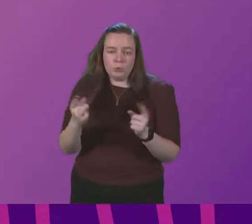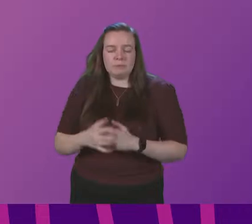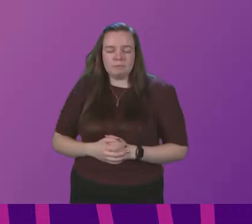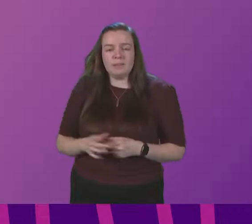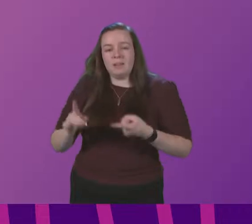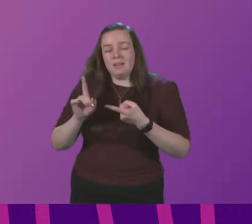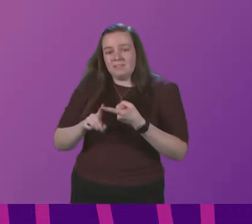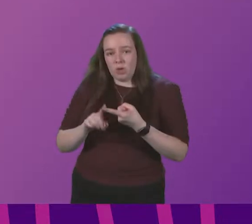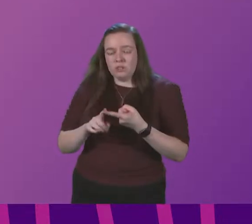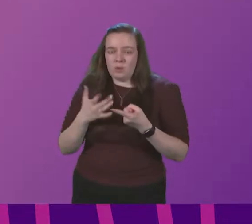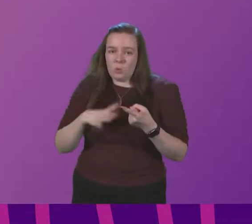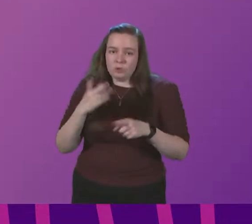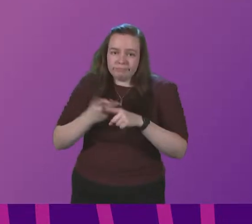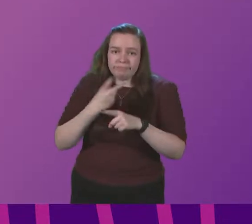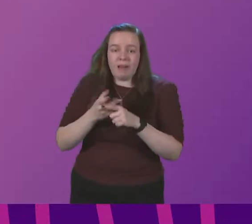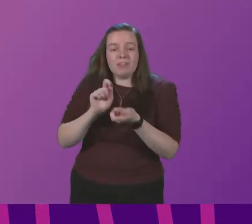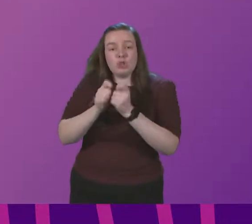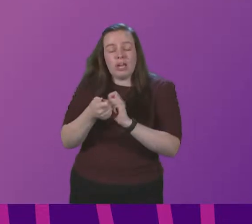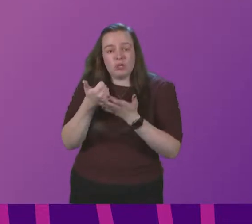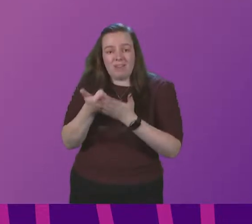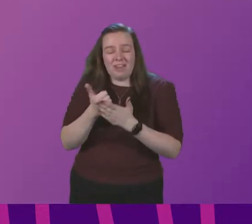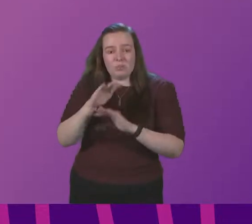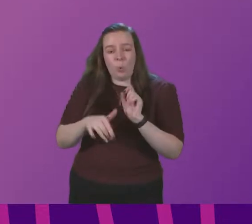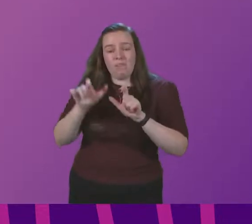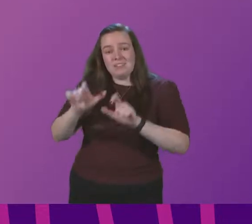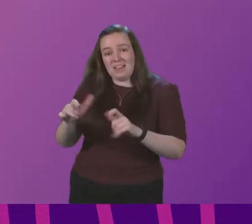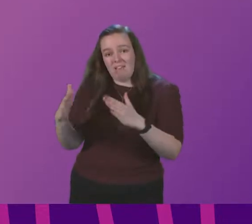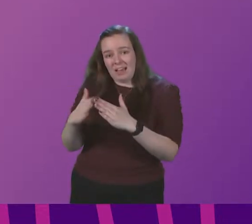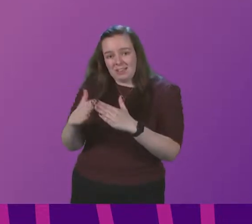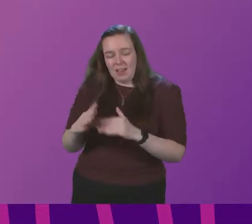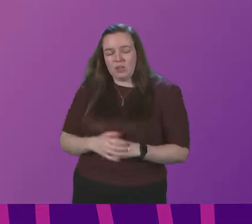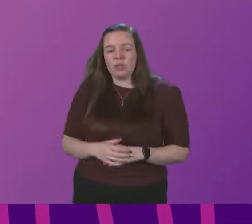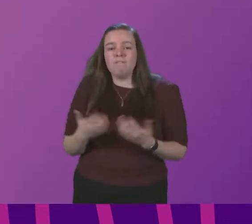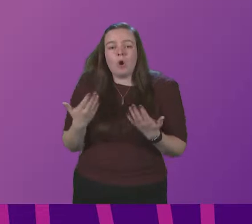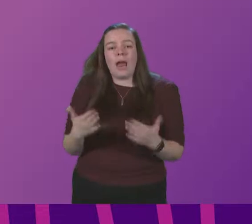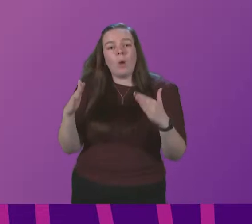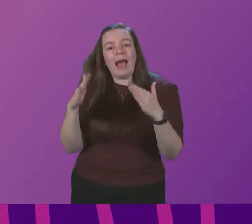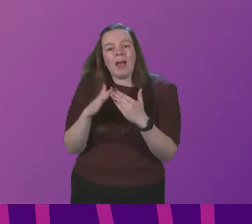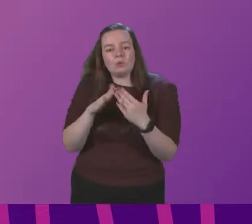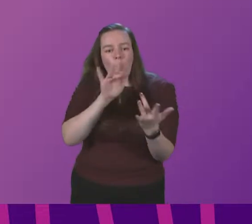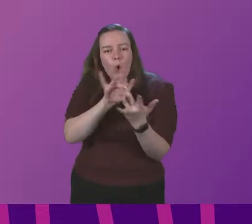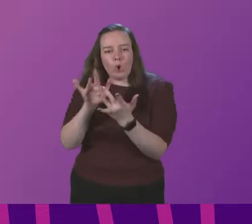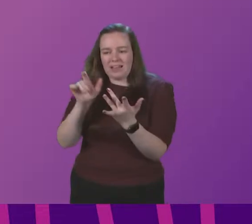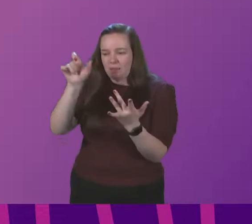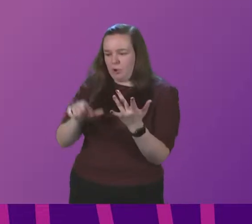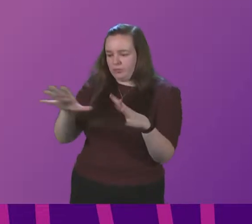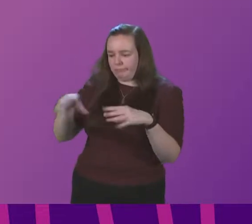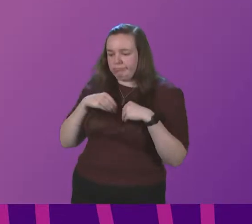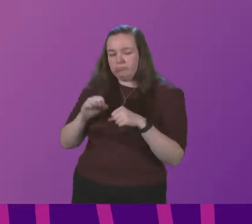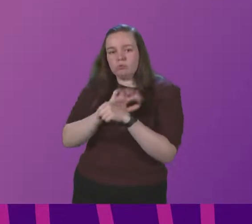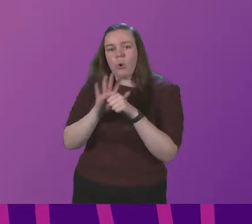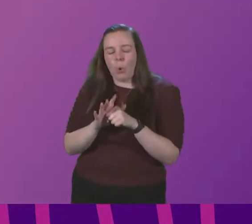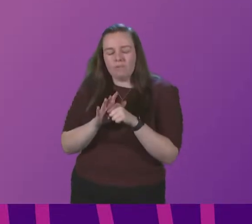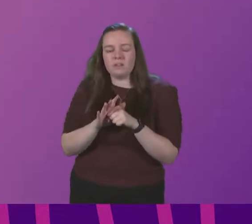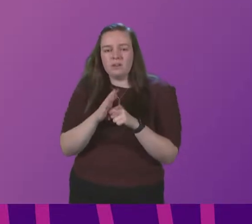Firstly, let me reiterate the changed advice on self-isolation. For now, household contacts of a person who tests positive for COVID